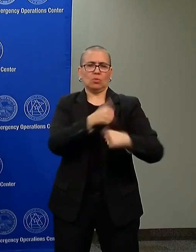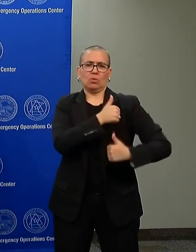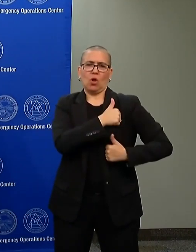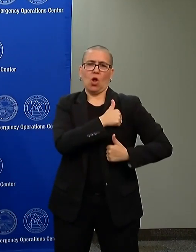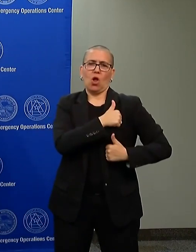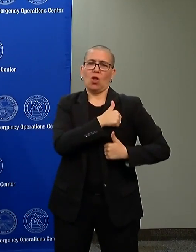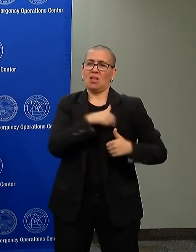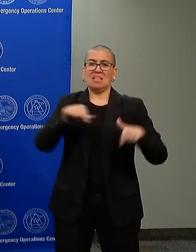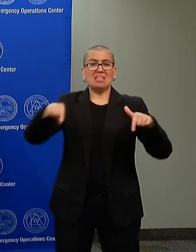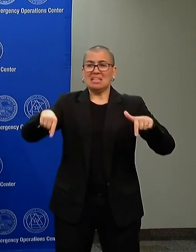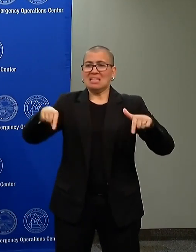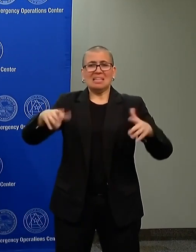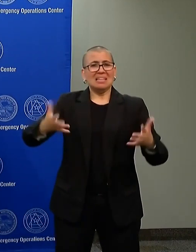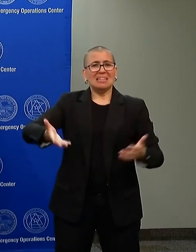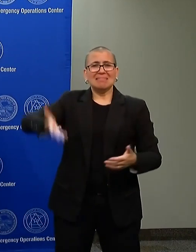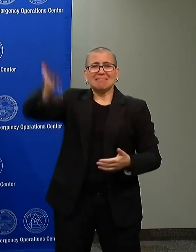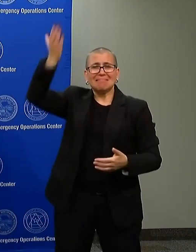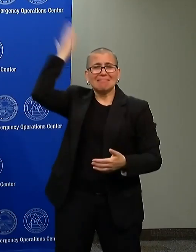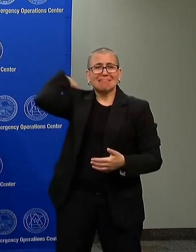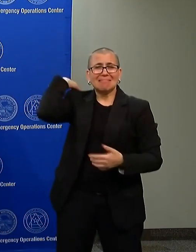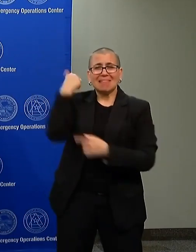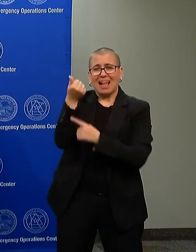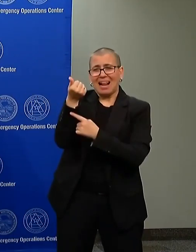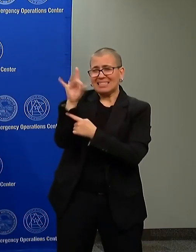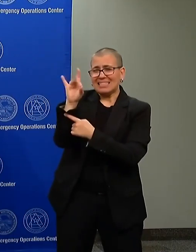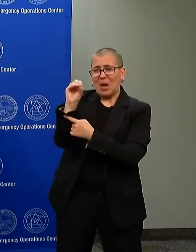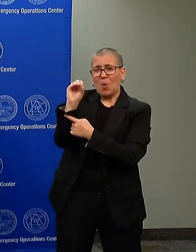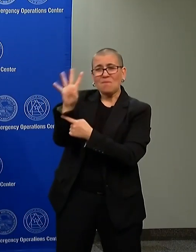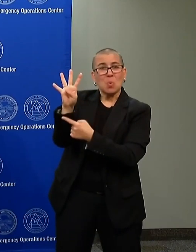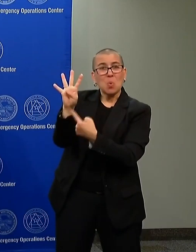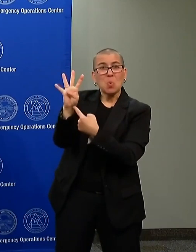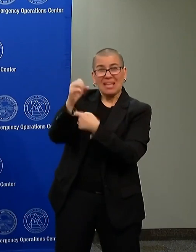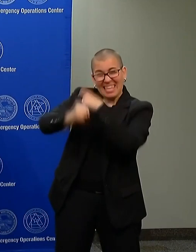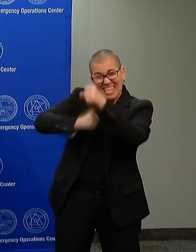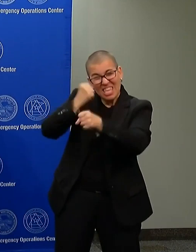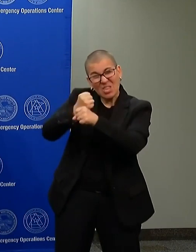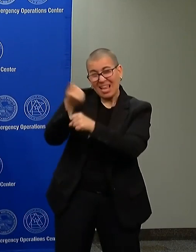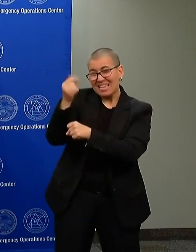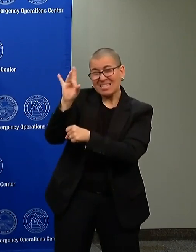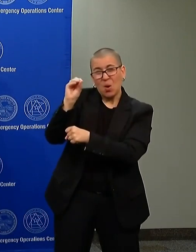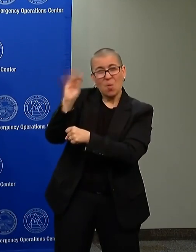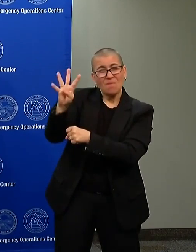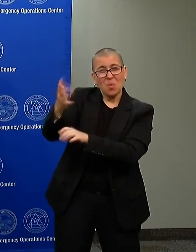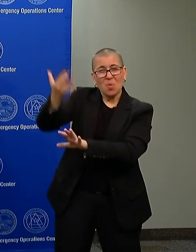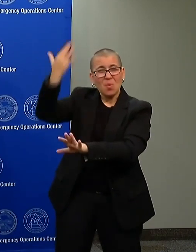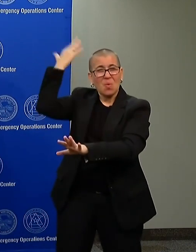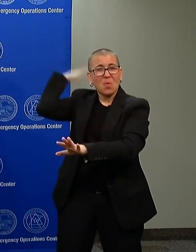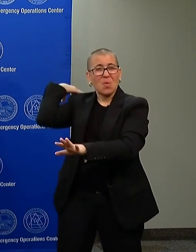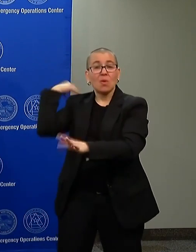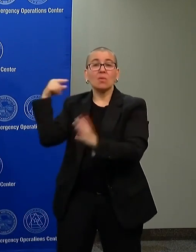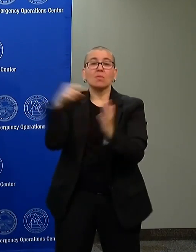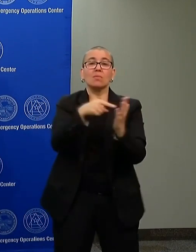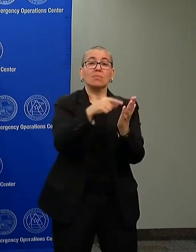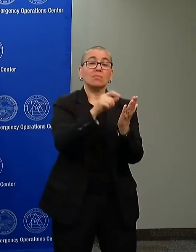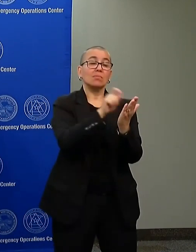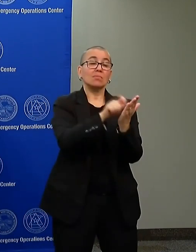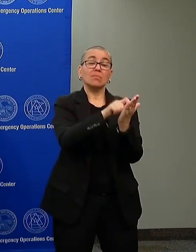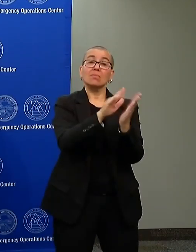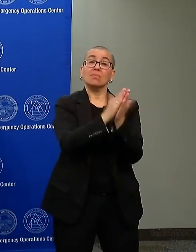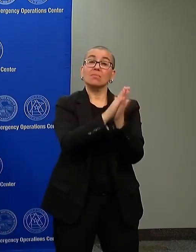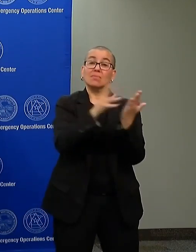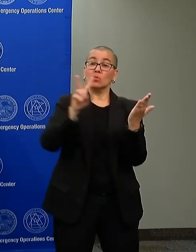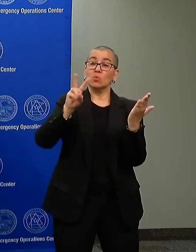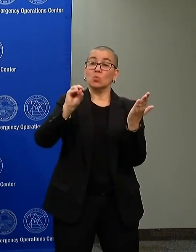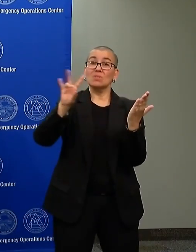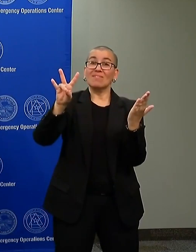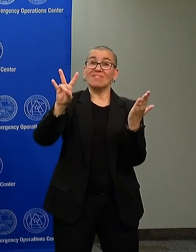Insurrection Act and when we redid it in 2007. I was the lead author of it in 2007 so I understand very clearly the militarization